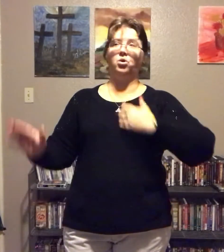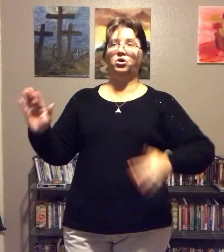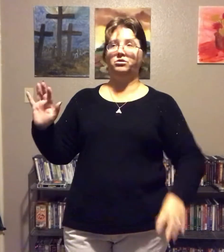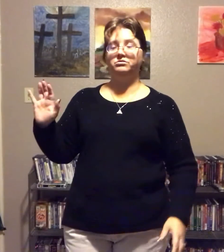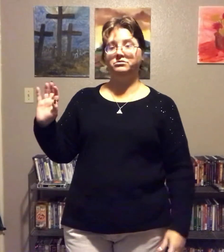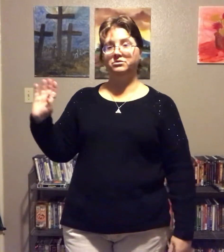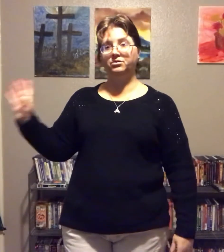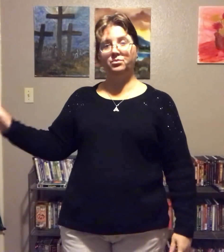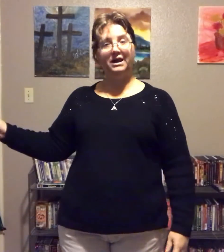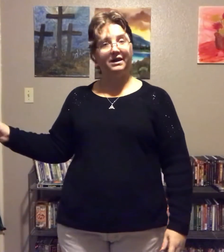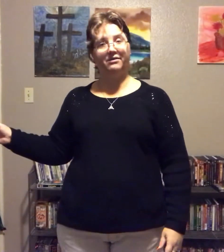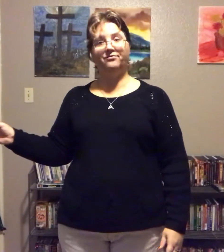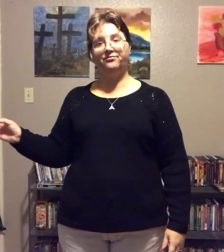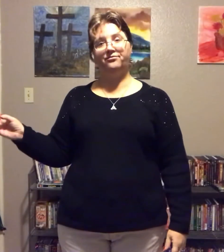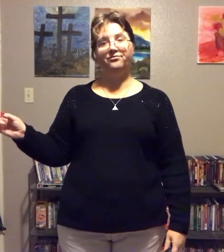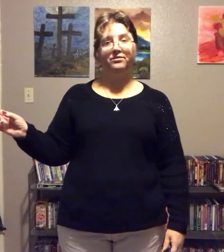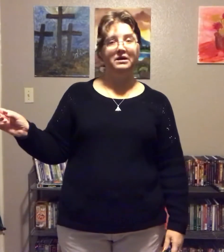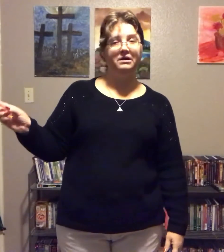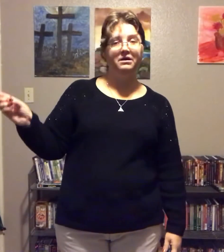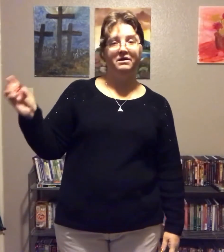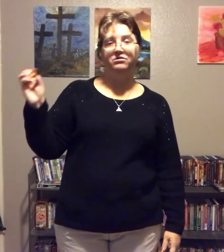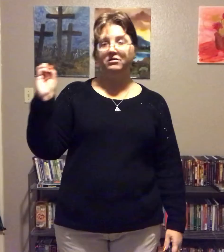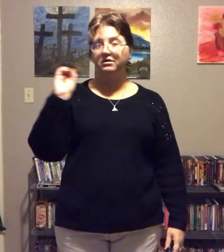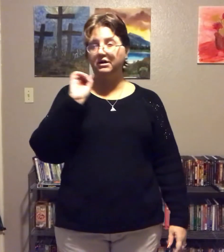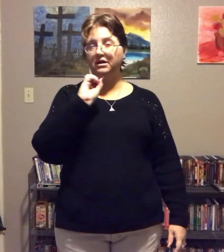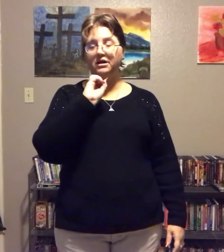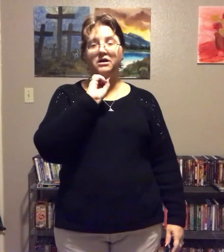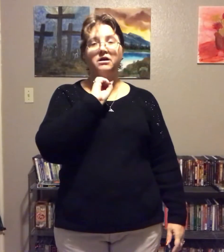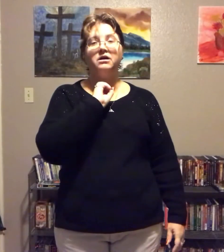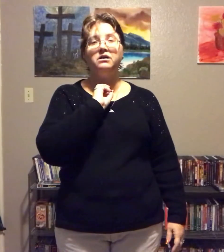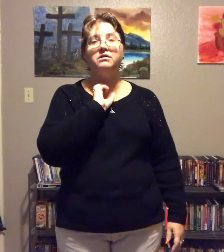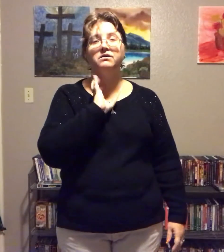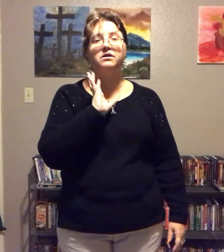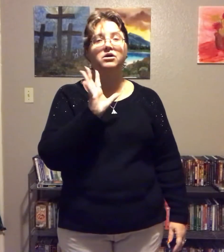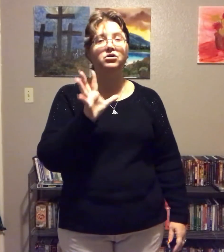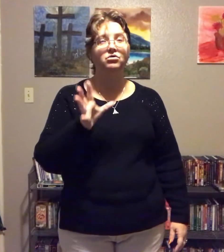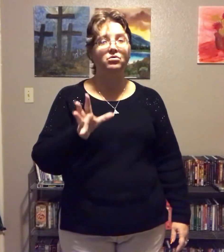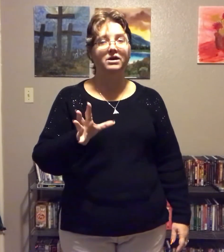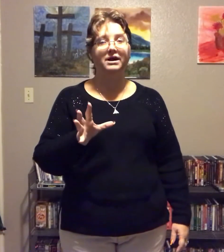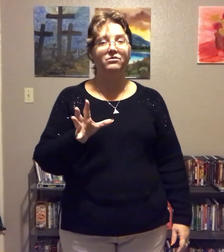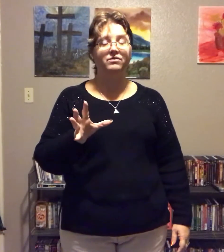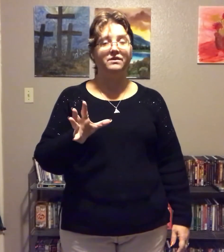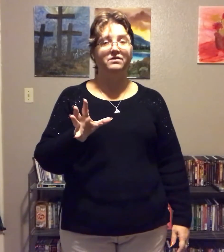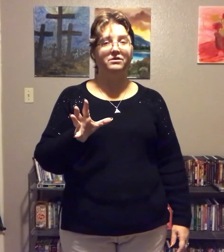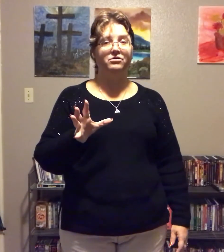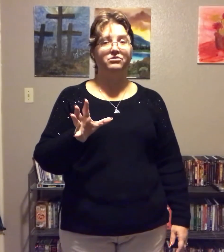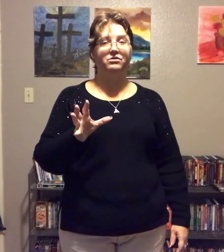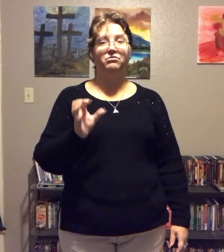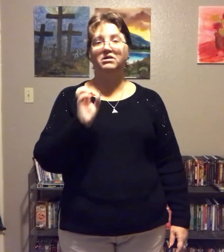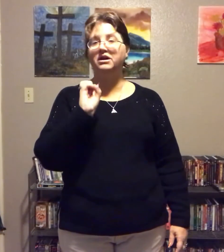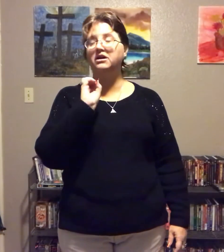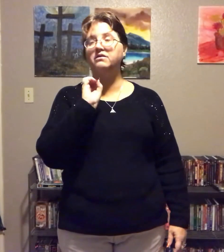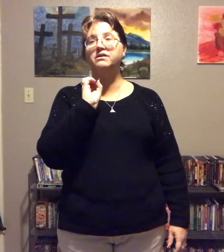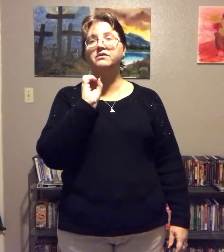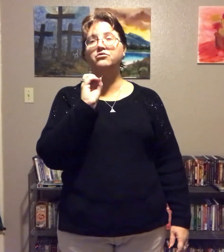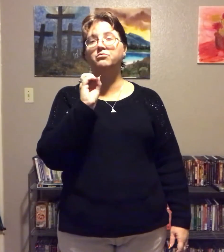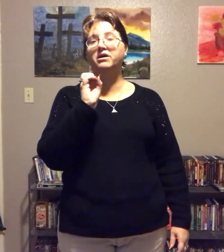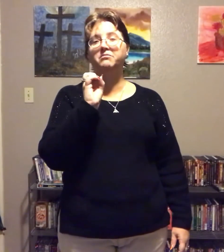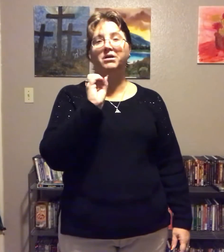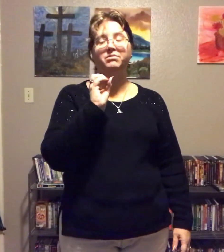Or the way down that you can eat anything you like within the hunger zone. Anything that your body might